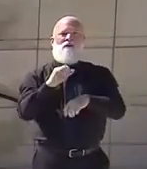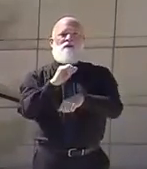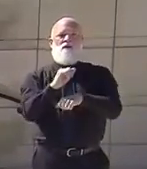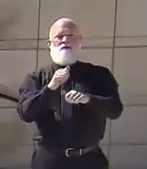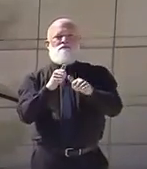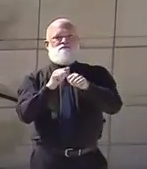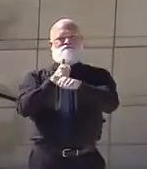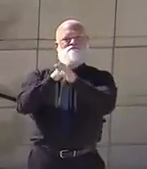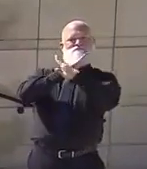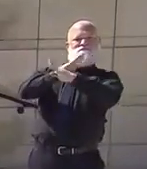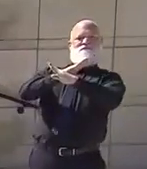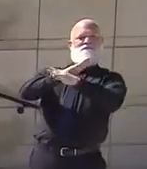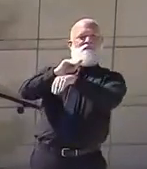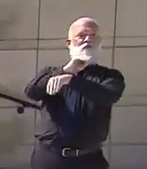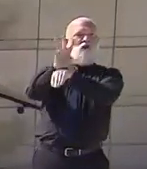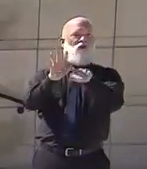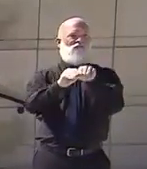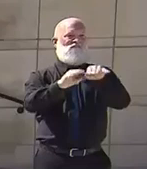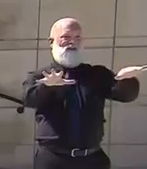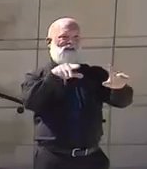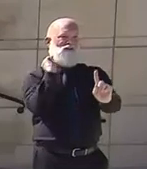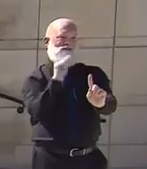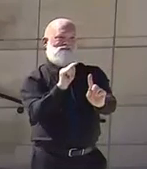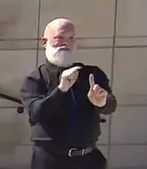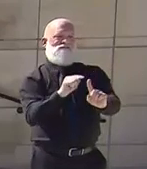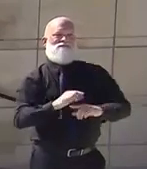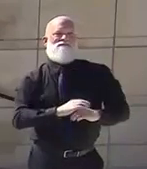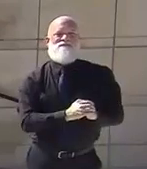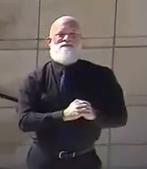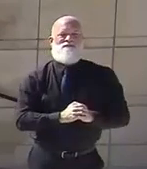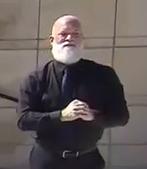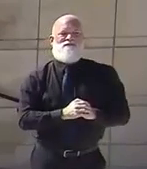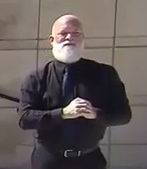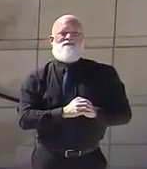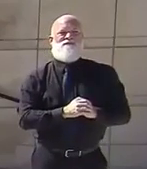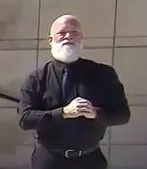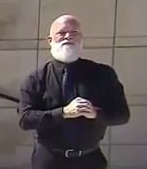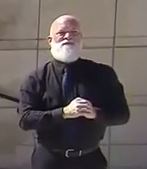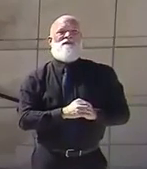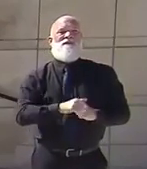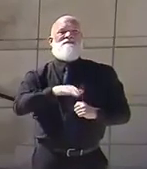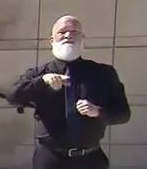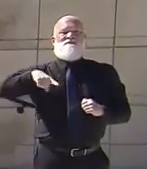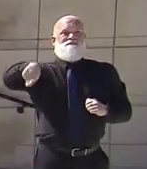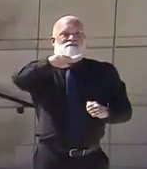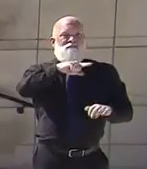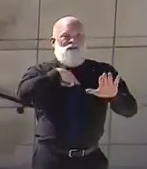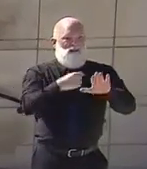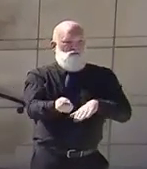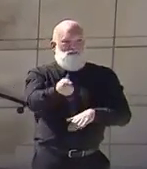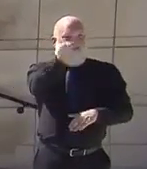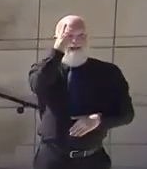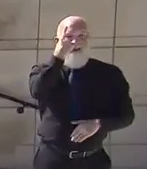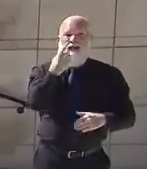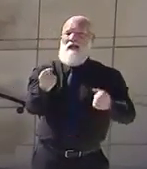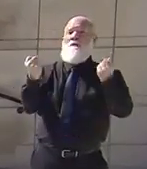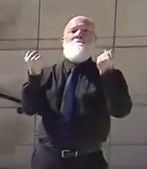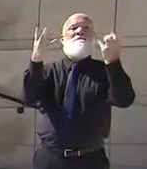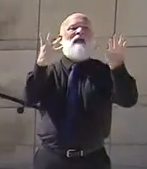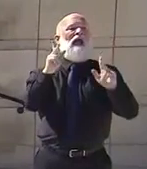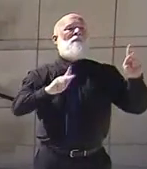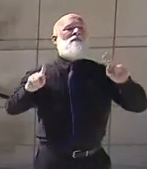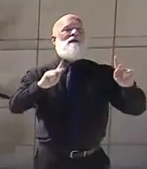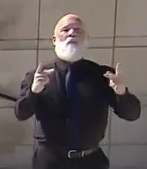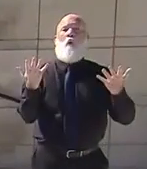I also realize that there are people that want to go back to in-person services. And if you do,